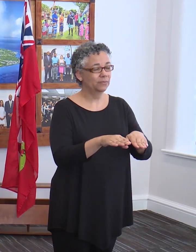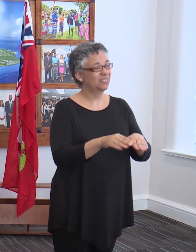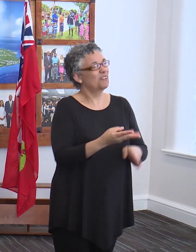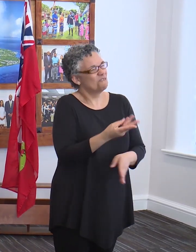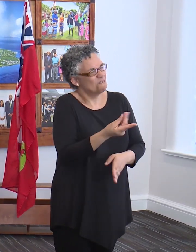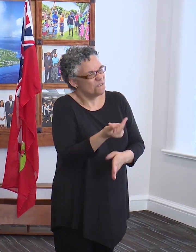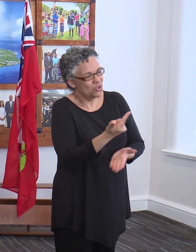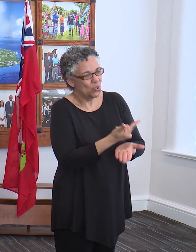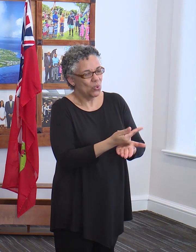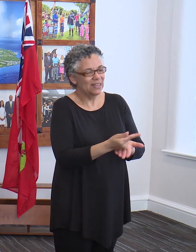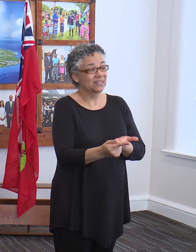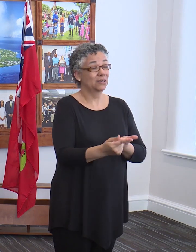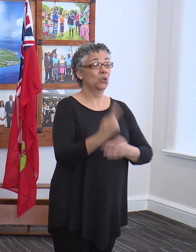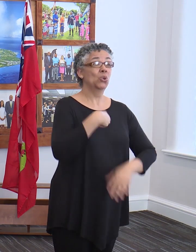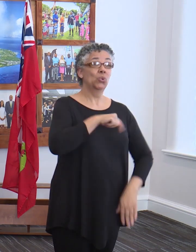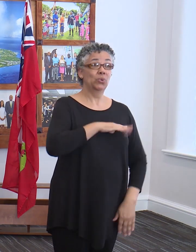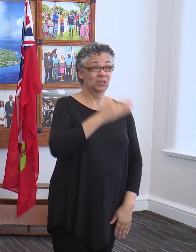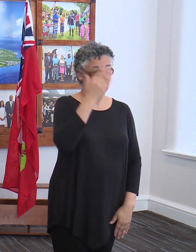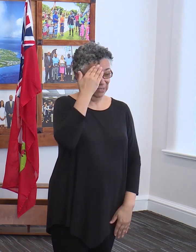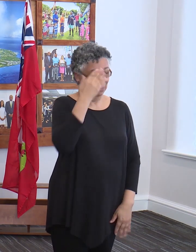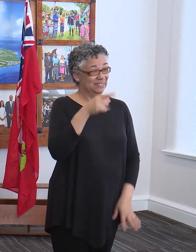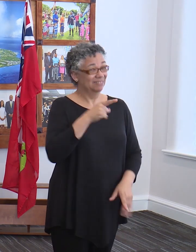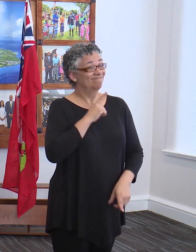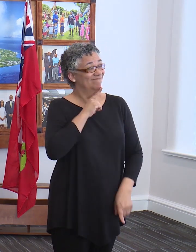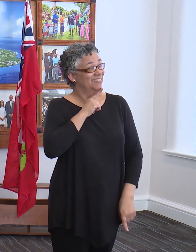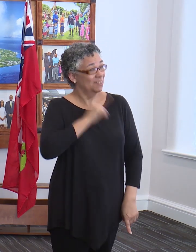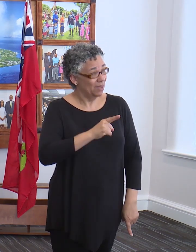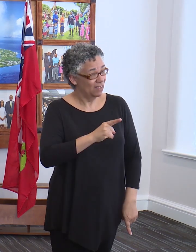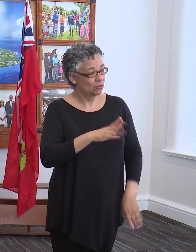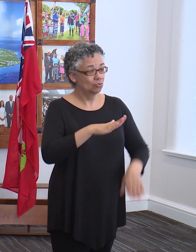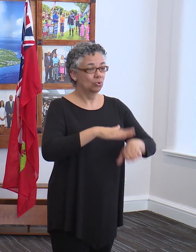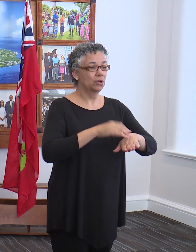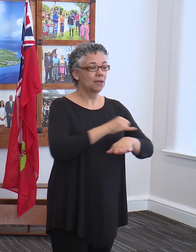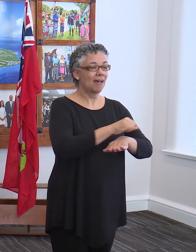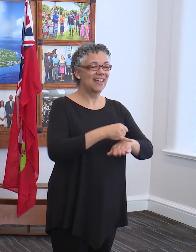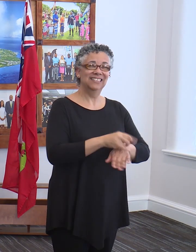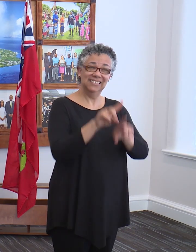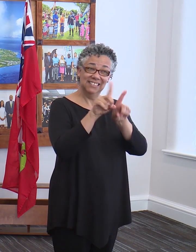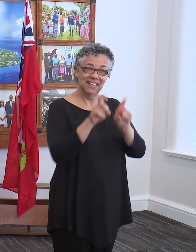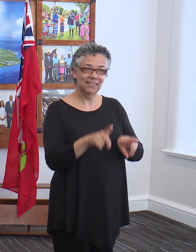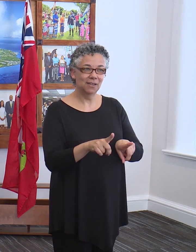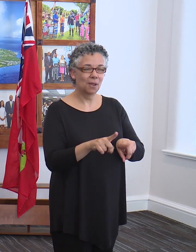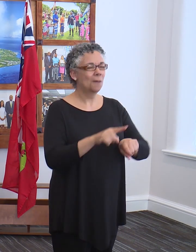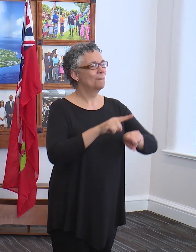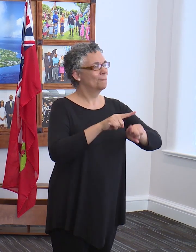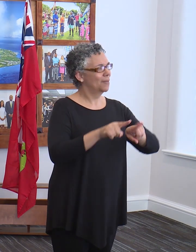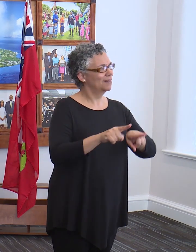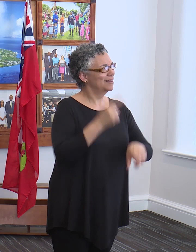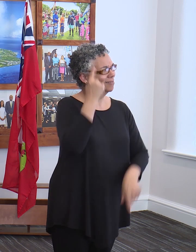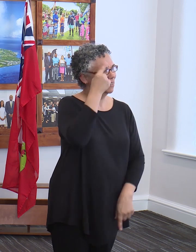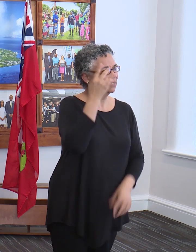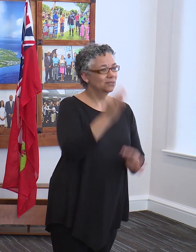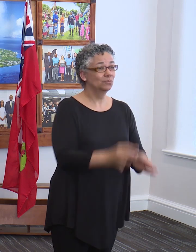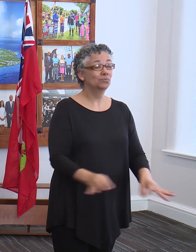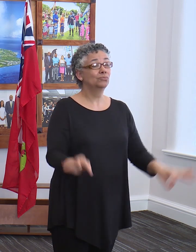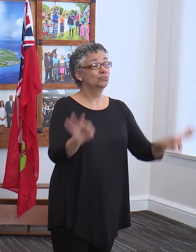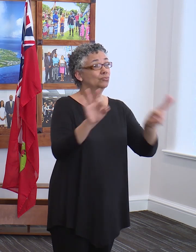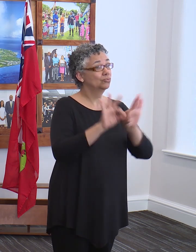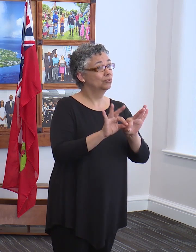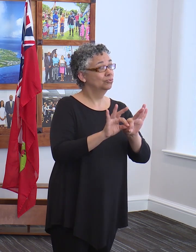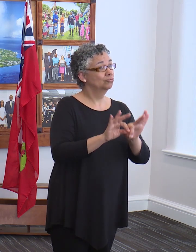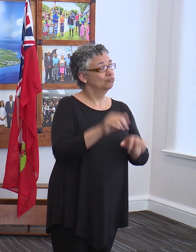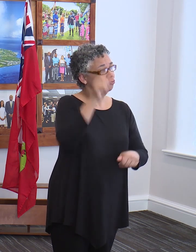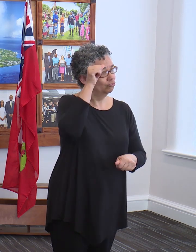past few weeks there's been an increasing demand for on-island testing but I think it is prudent to remind people to be guided by